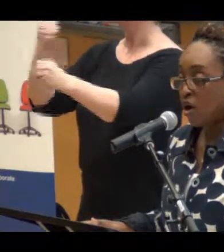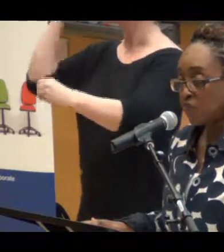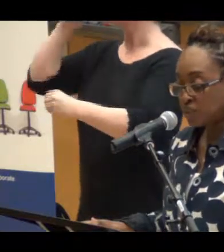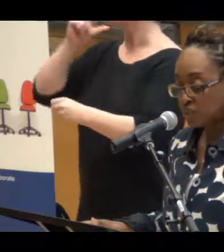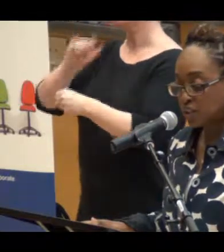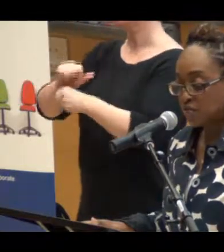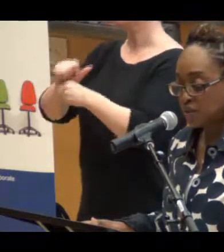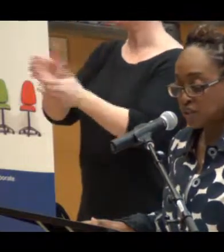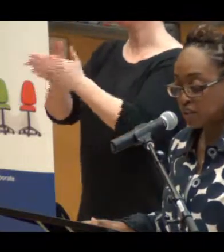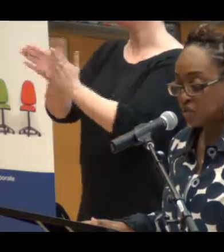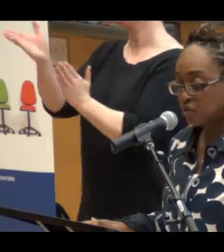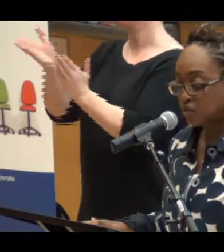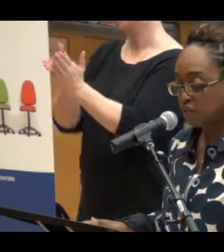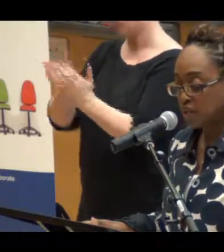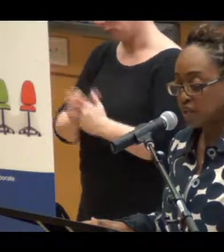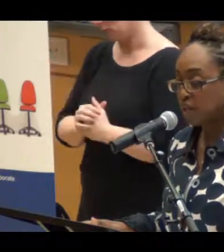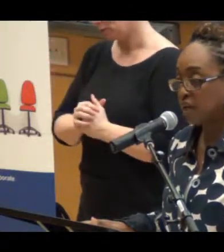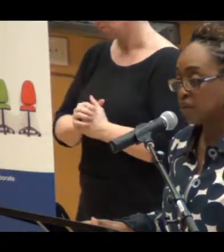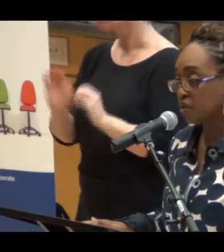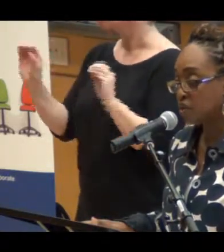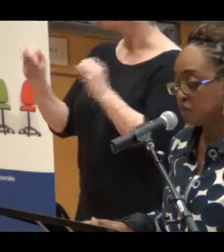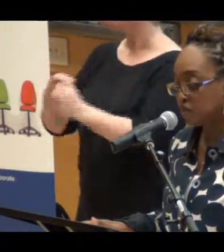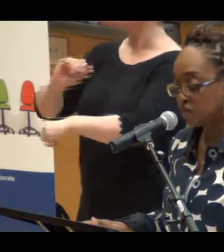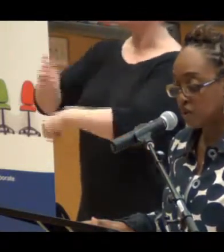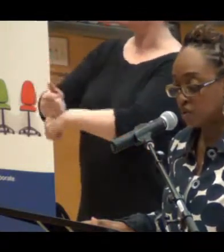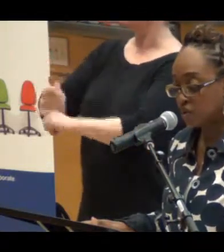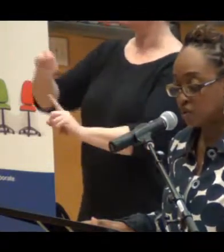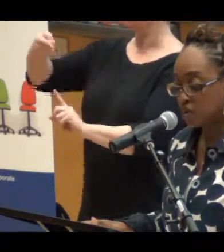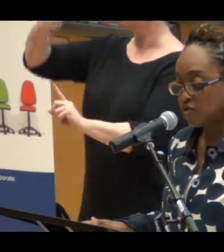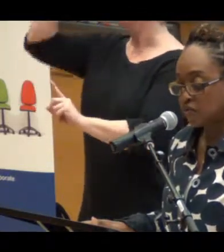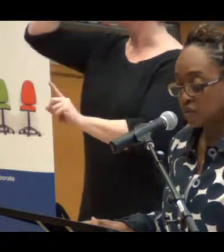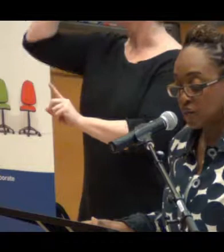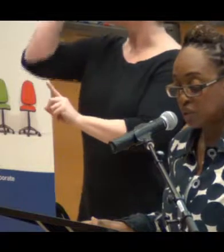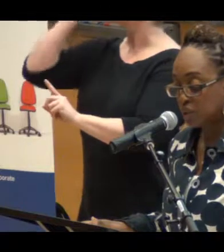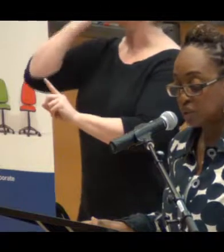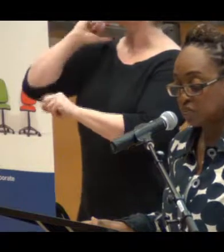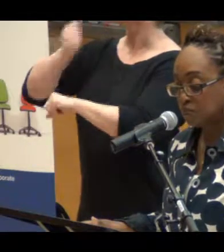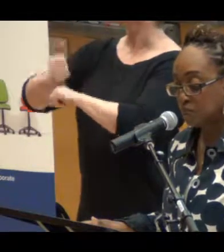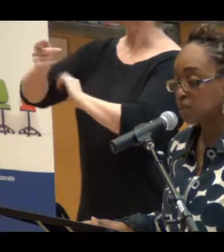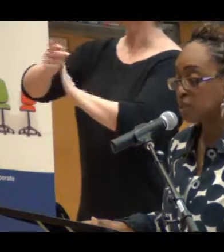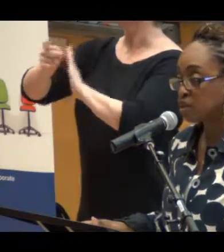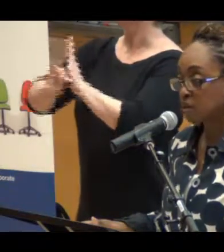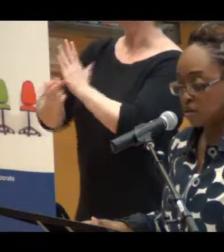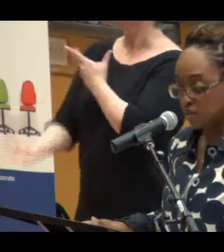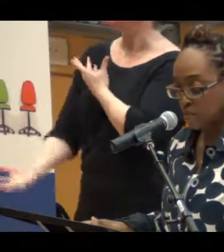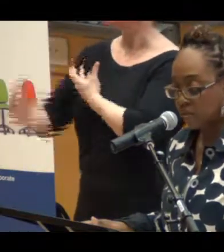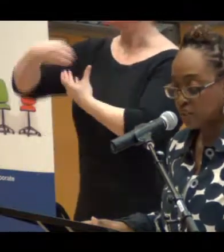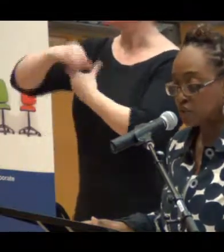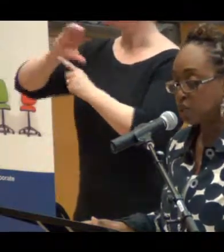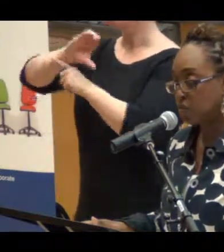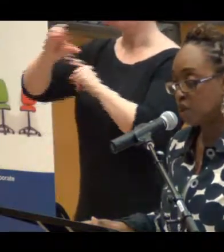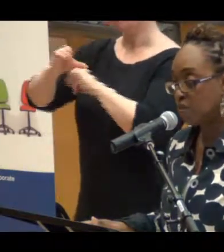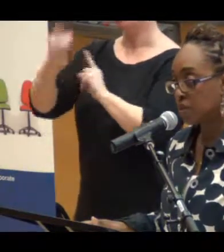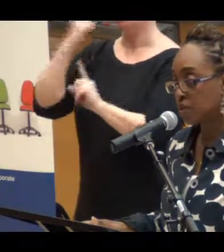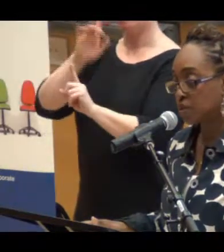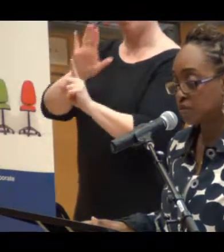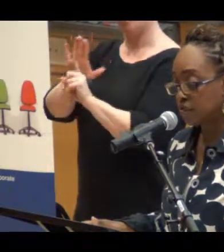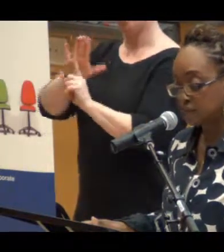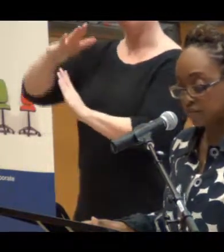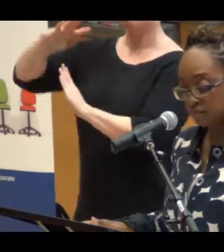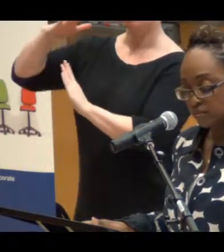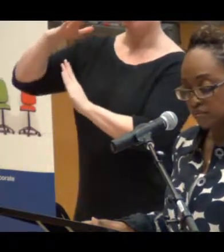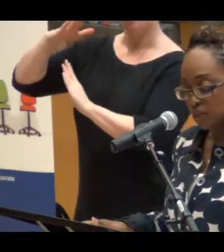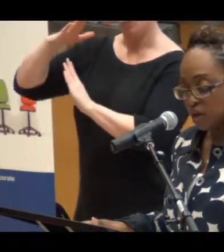An office committed to creating an inclusive culture for the country's biggest provincial public